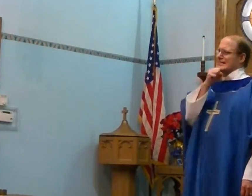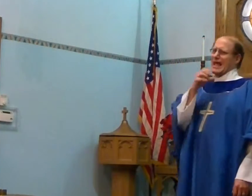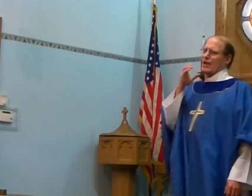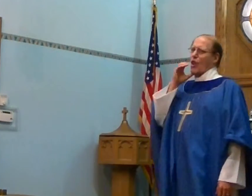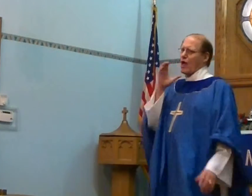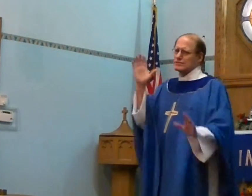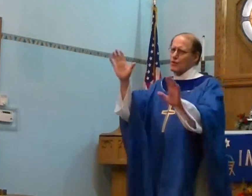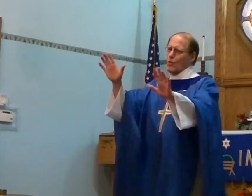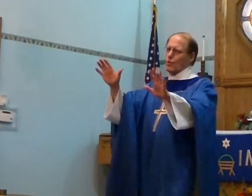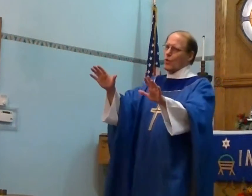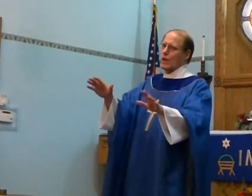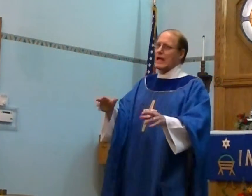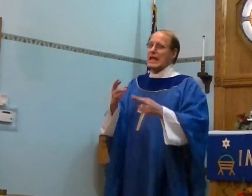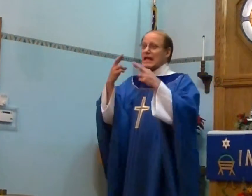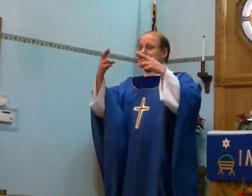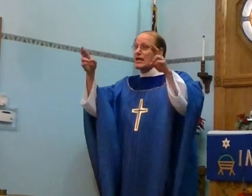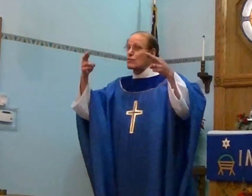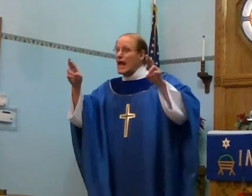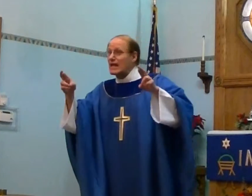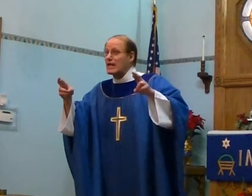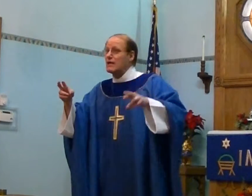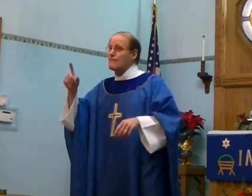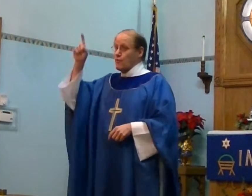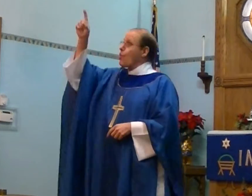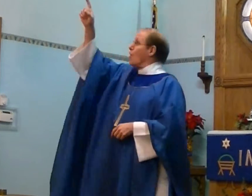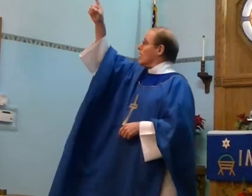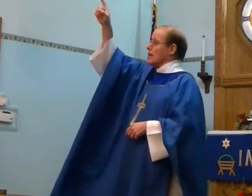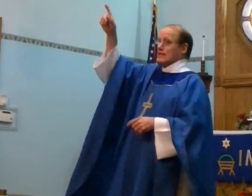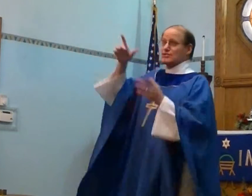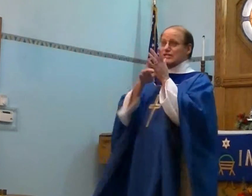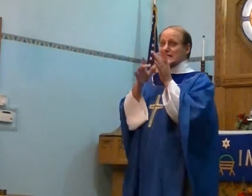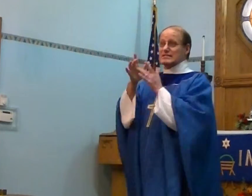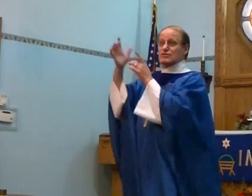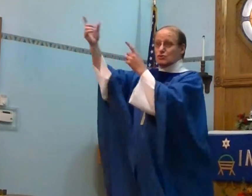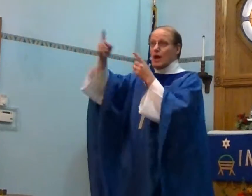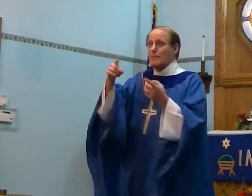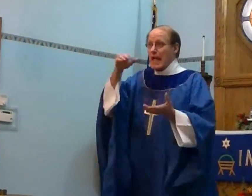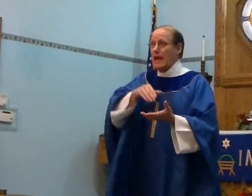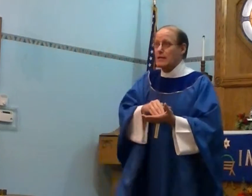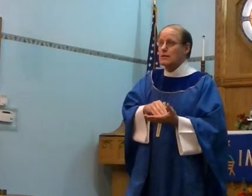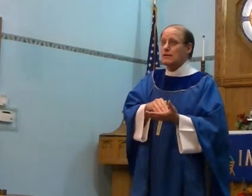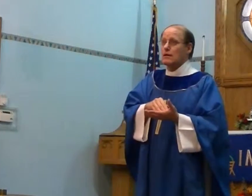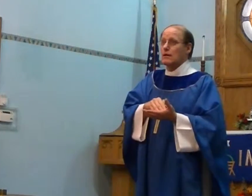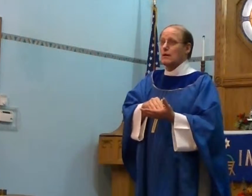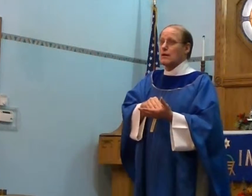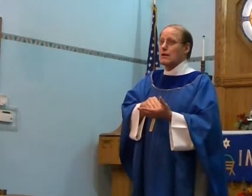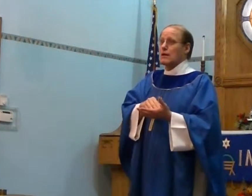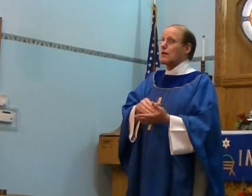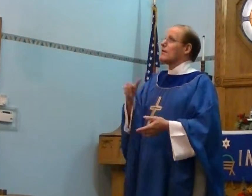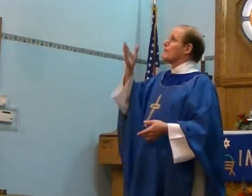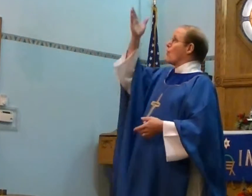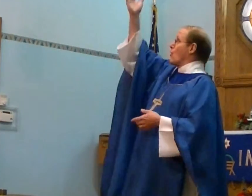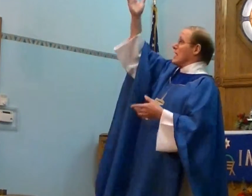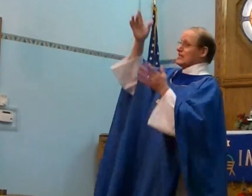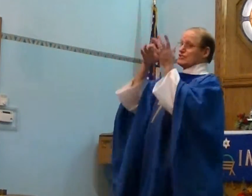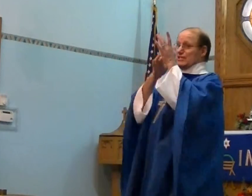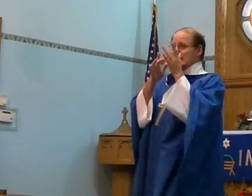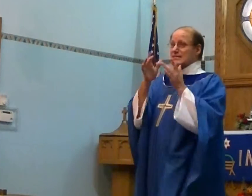Santa Claus. It's to get ready for Jesus to come again. For Jesus